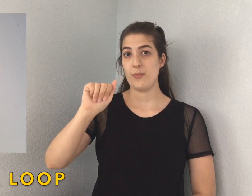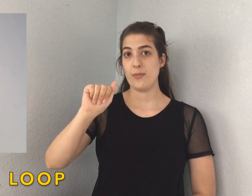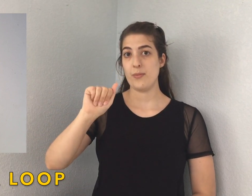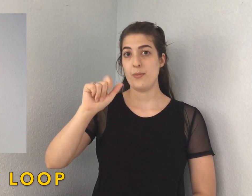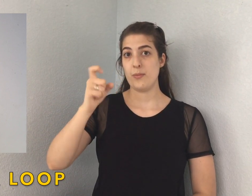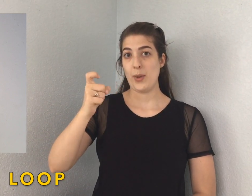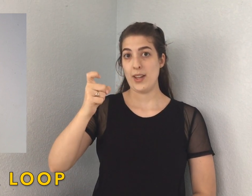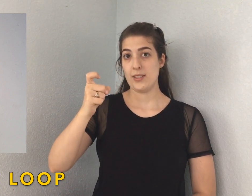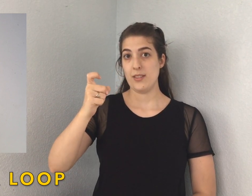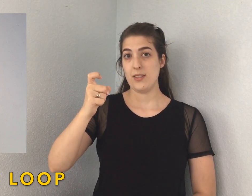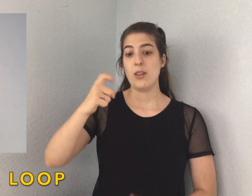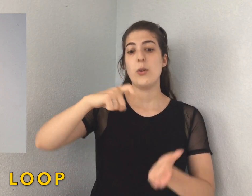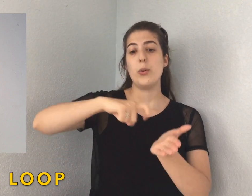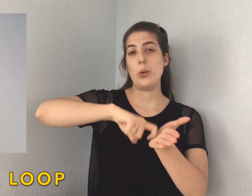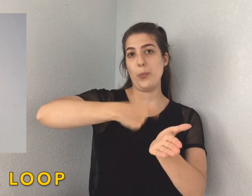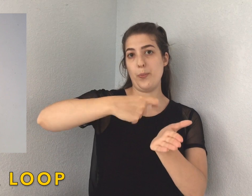Wax loop.